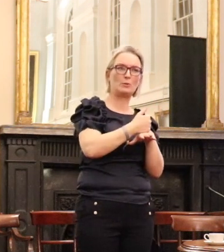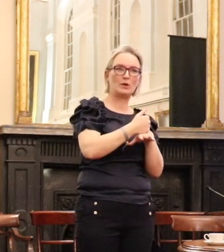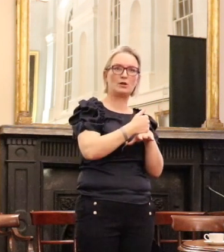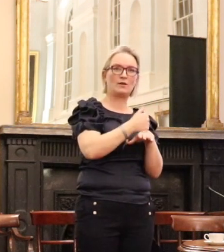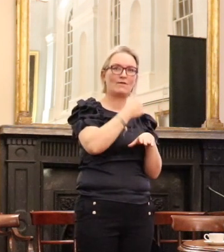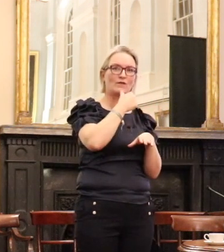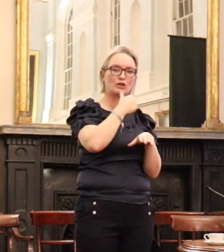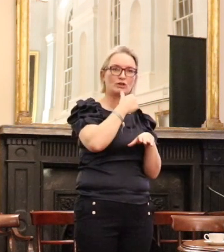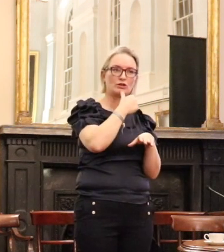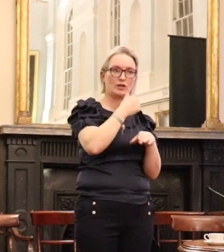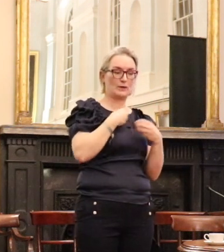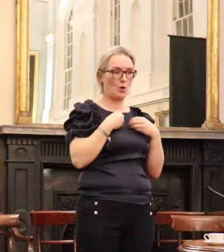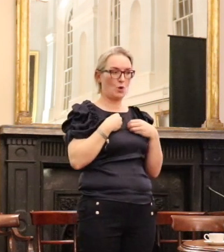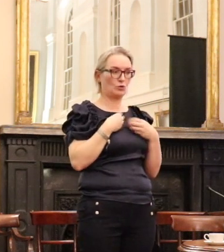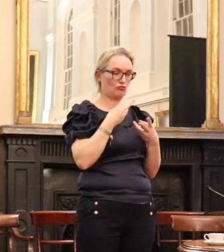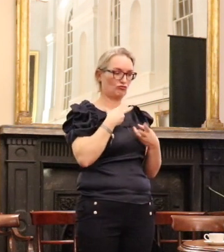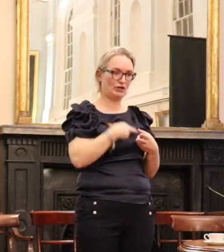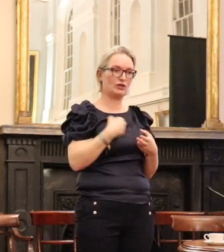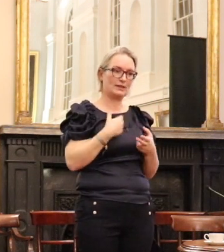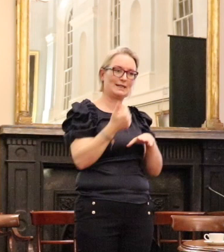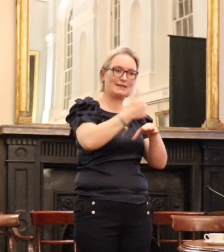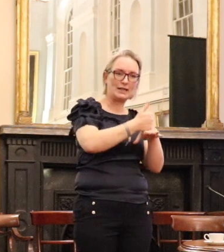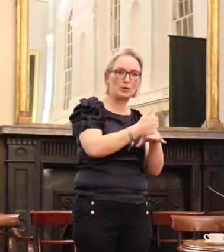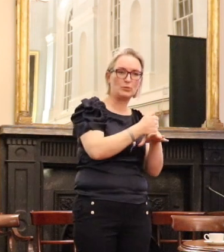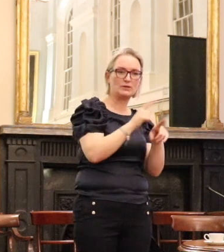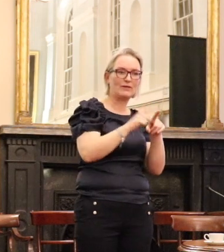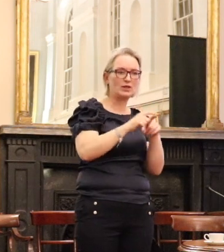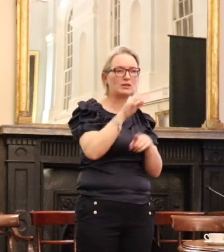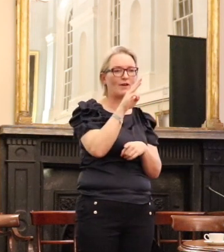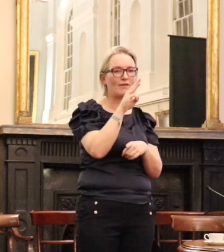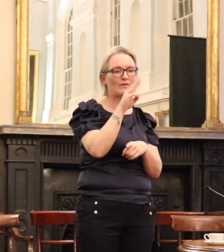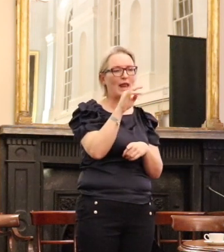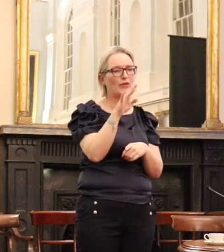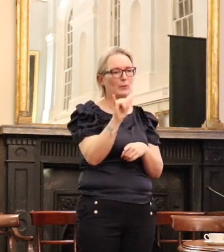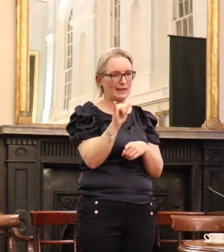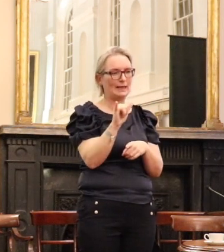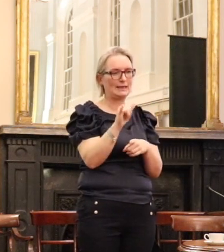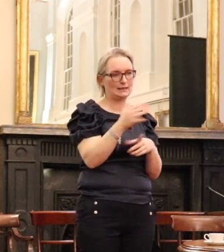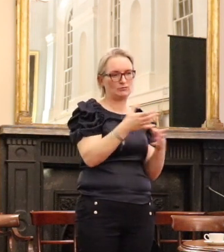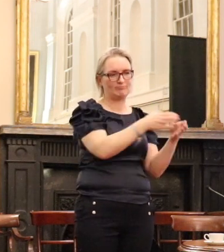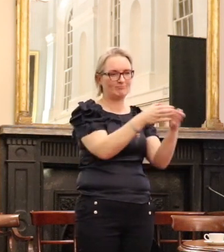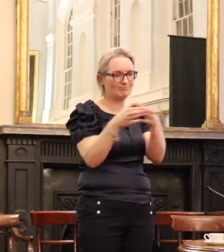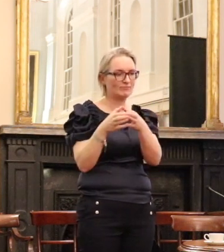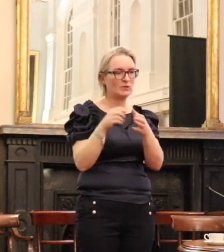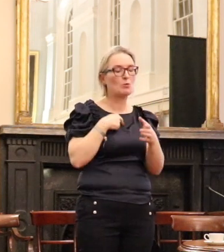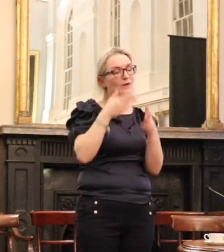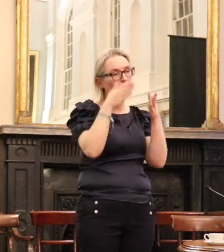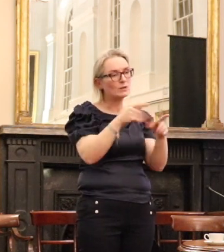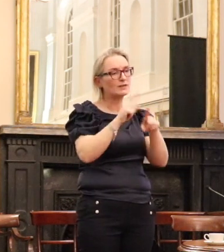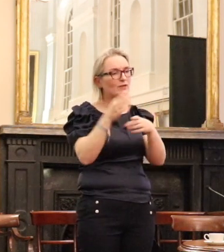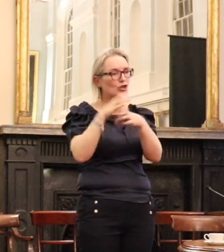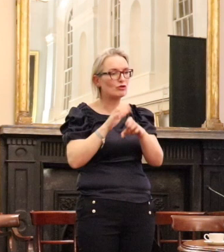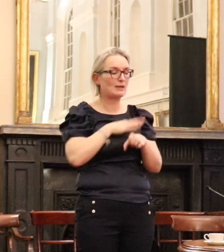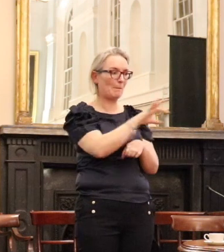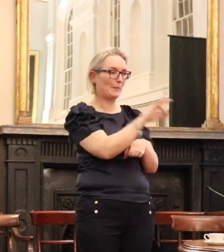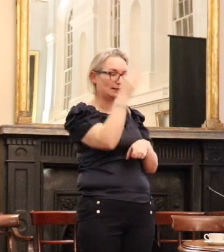dollars of his personal wealth. He did that throughout the world but he focused on a number of countries in particular. Ireland was one of the